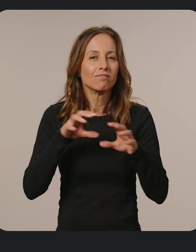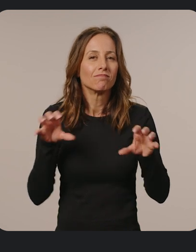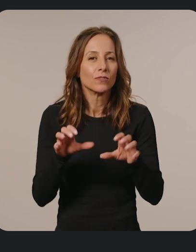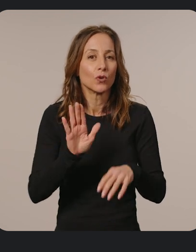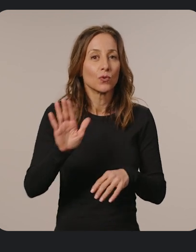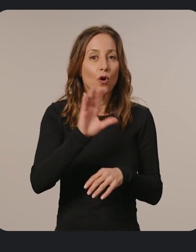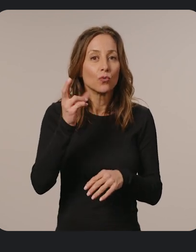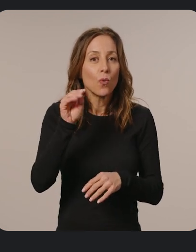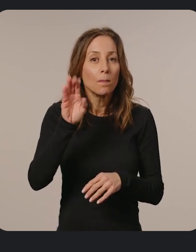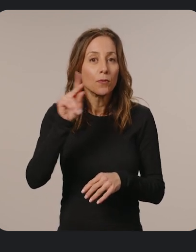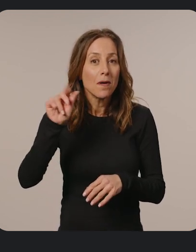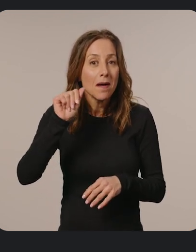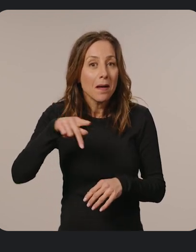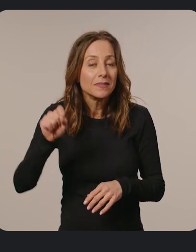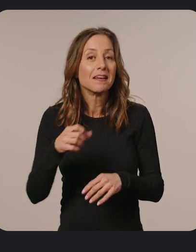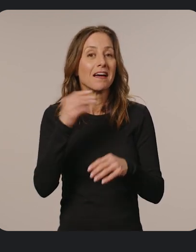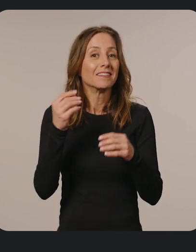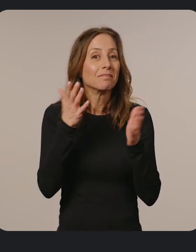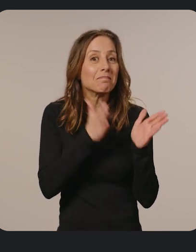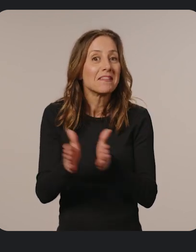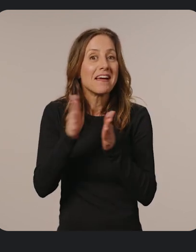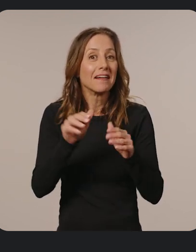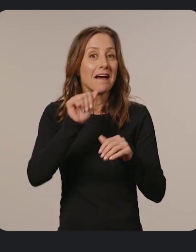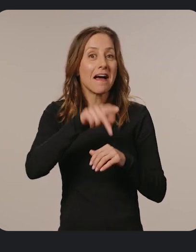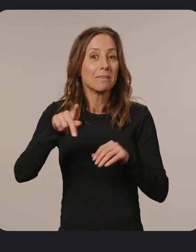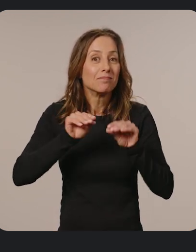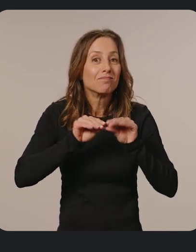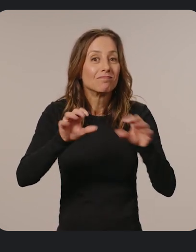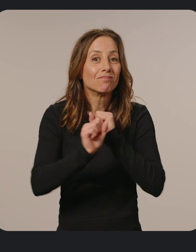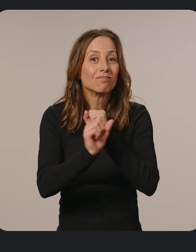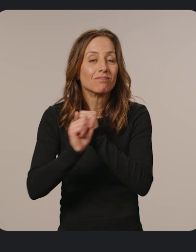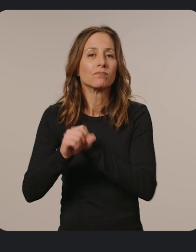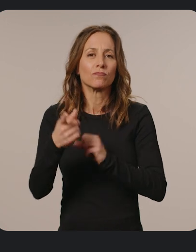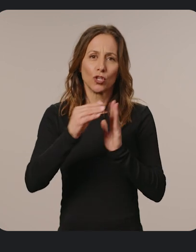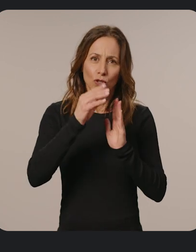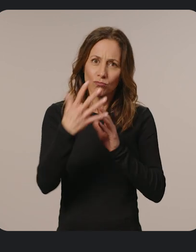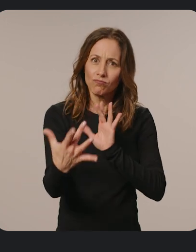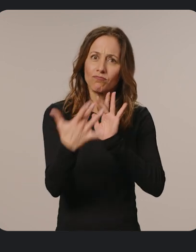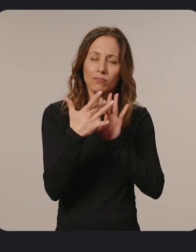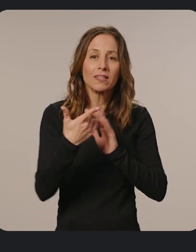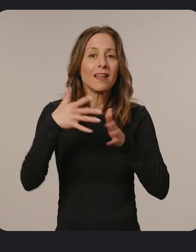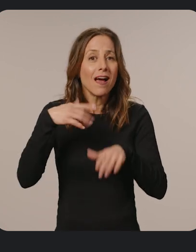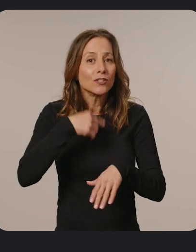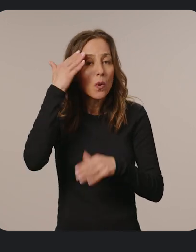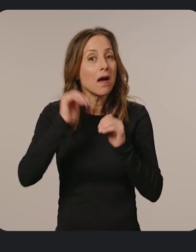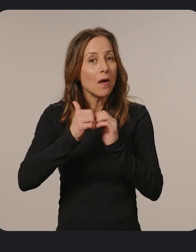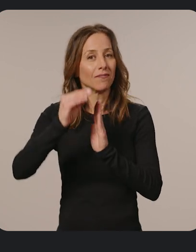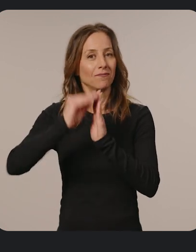and plan out your app promotions. Reach out and let us know by filling out the developer interest form on Chrome OS